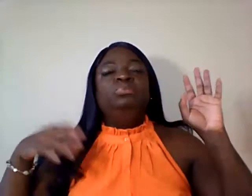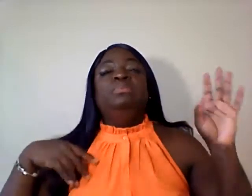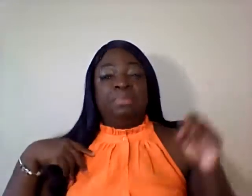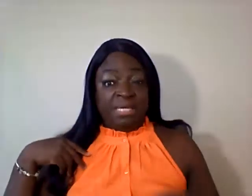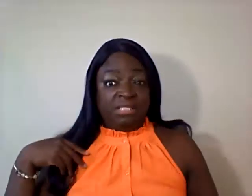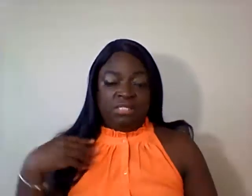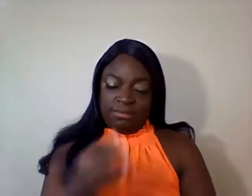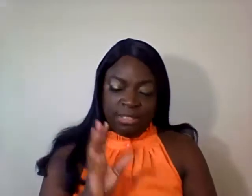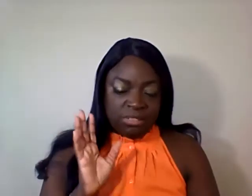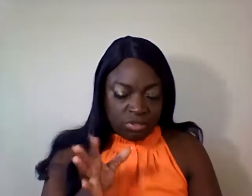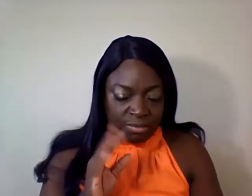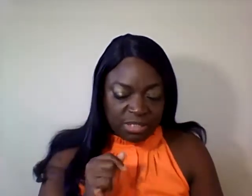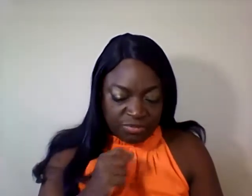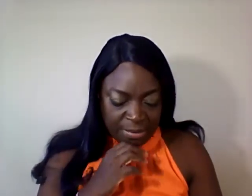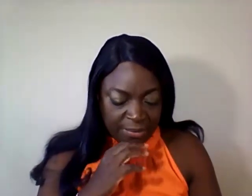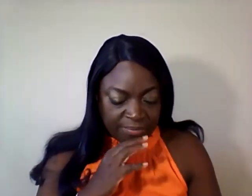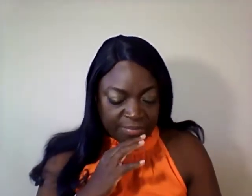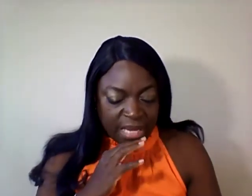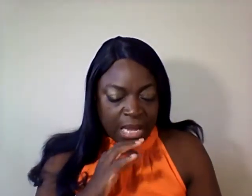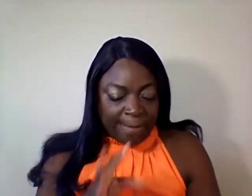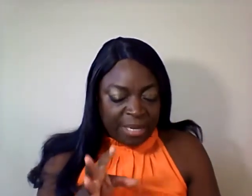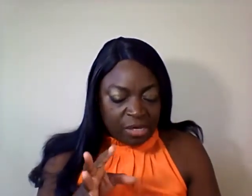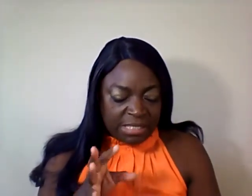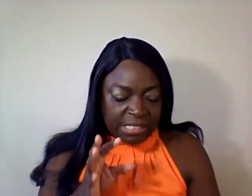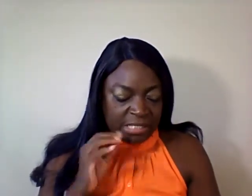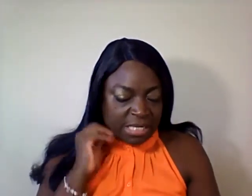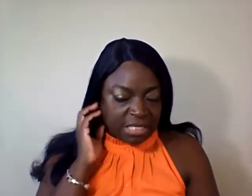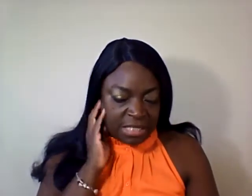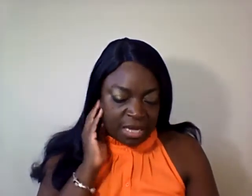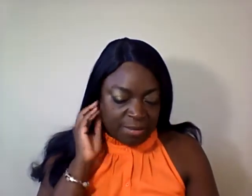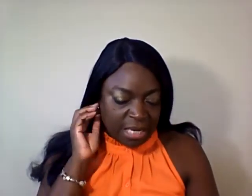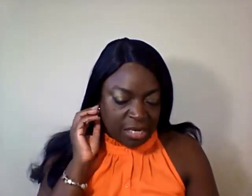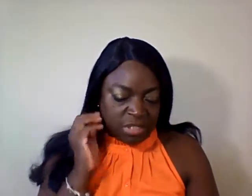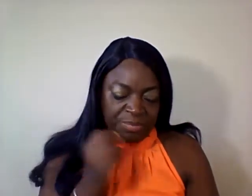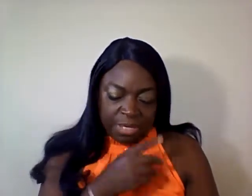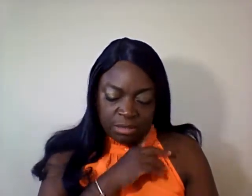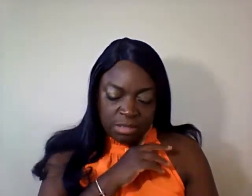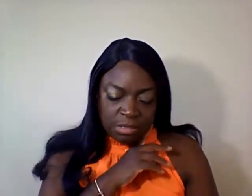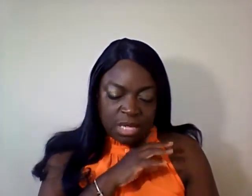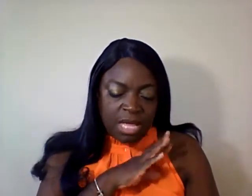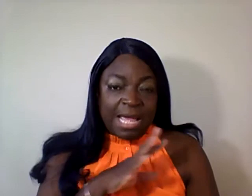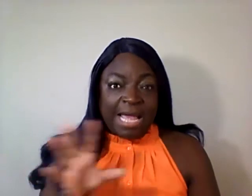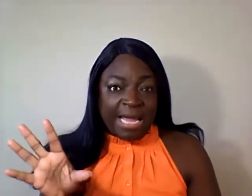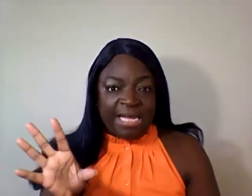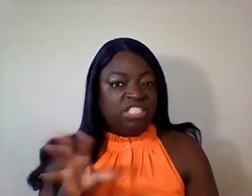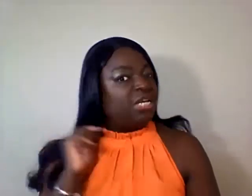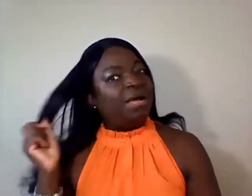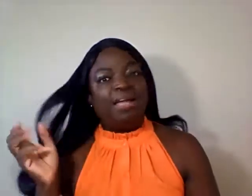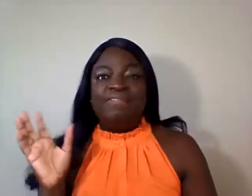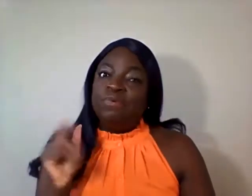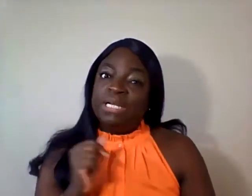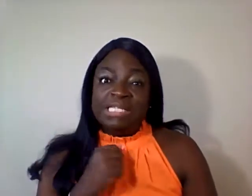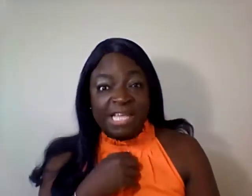much. Too much for me. Piercings? Yes, I have my ears pierced. Age? I am 47.